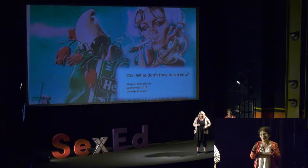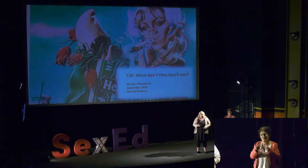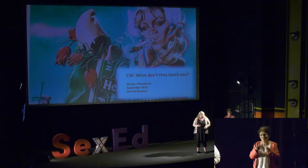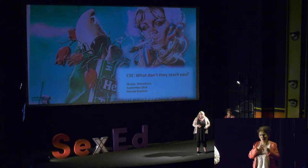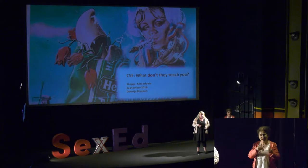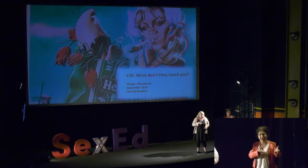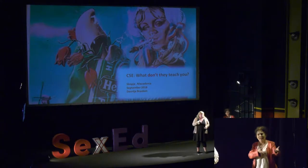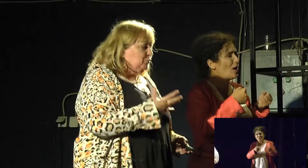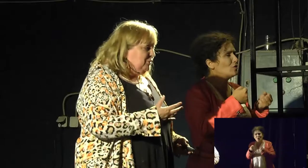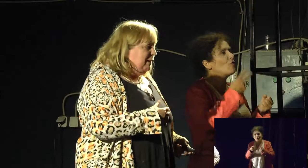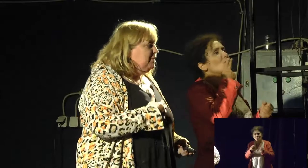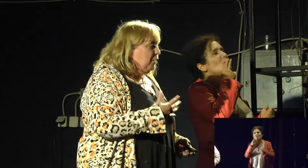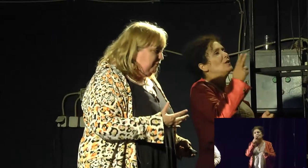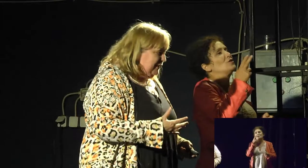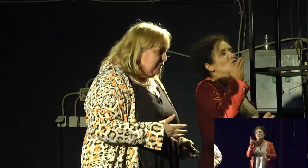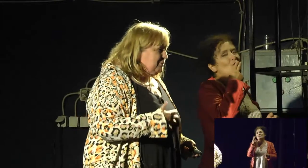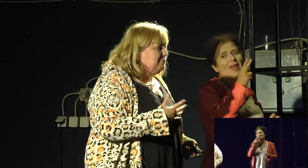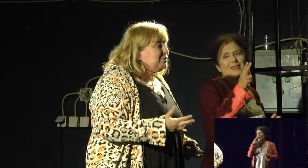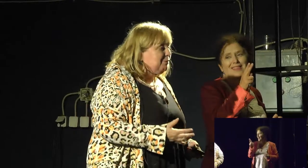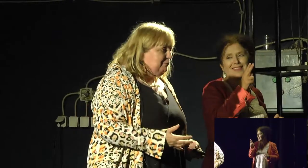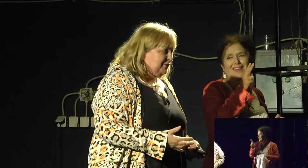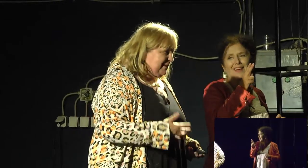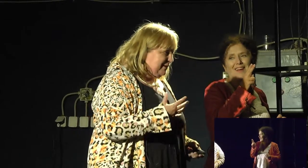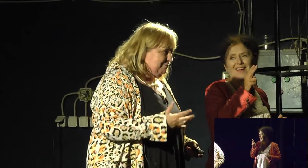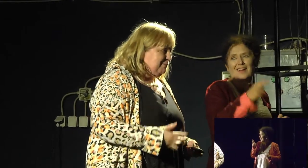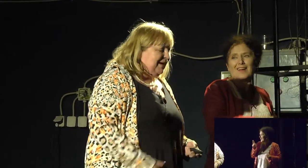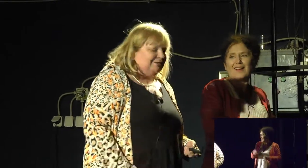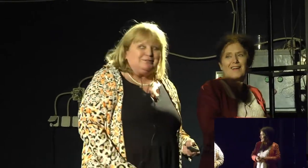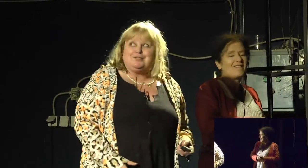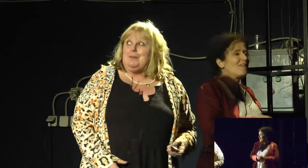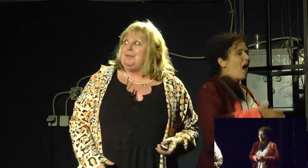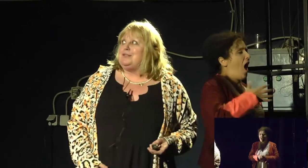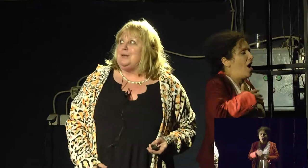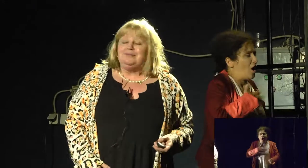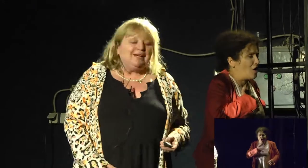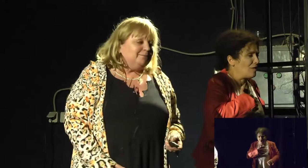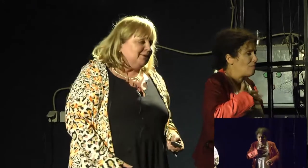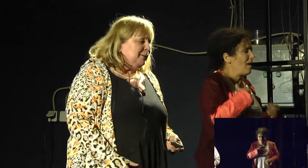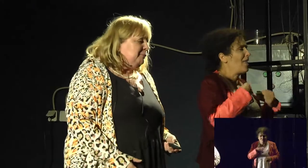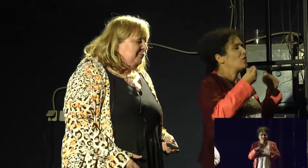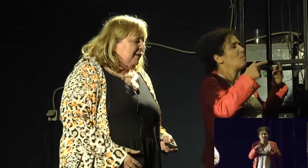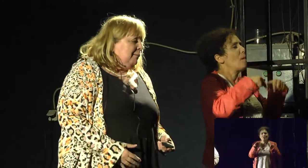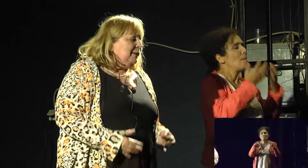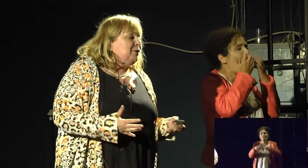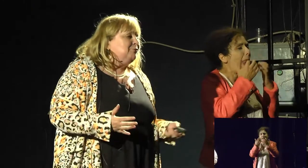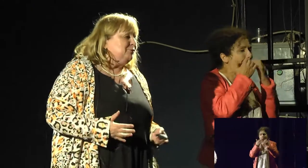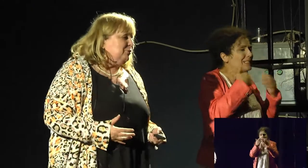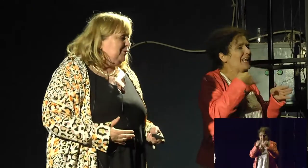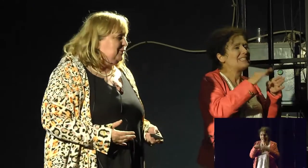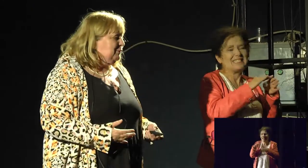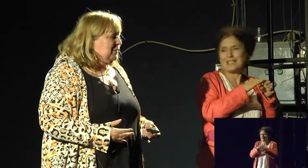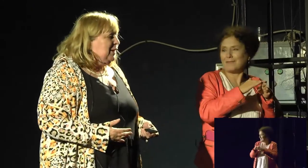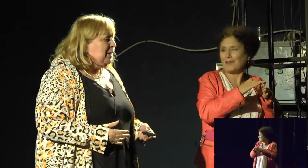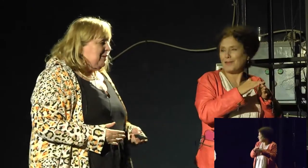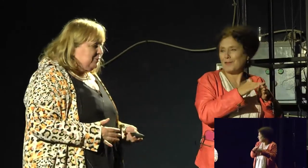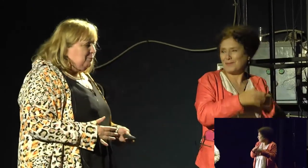I brought you the cold, so I'm coughing a lot, so I'm sorry for that, that maybe I have to stop sometime. But I'm going